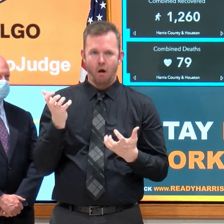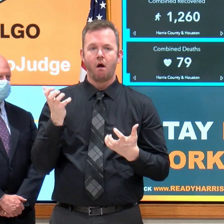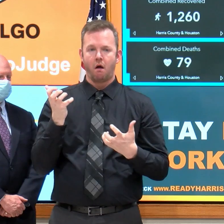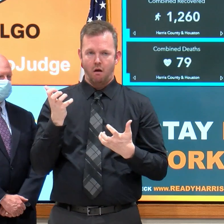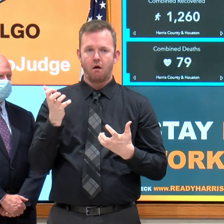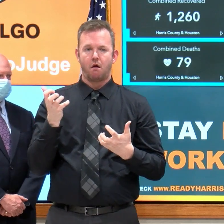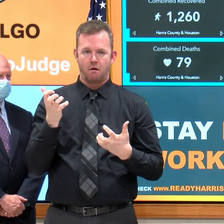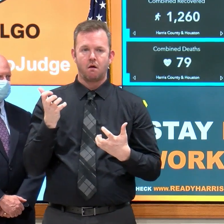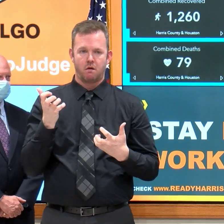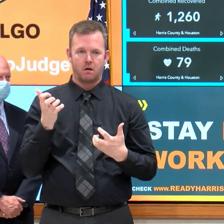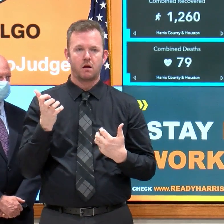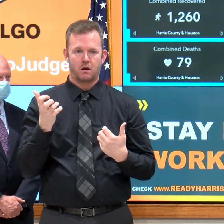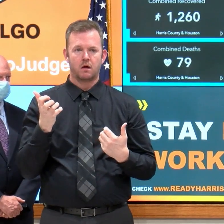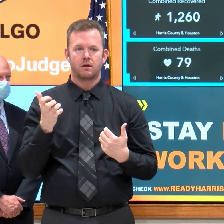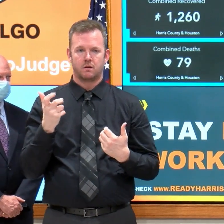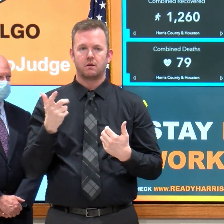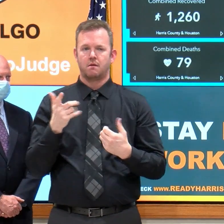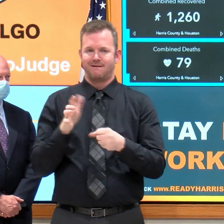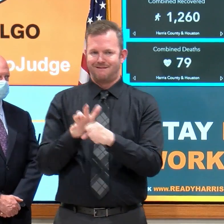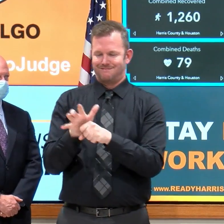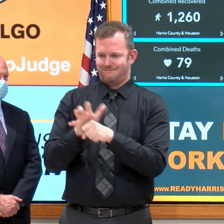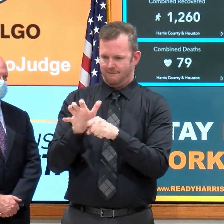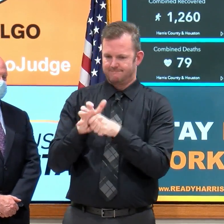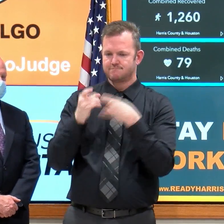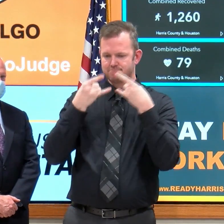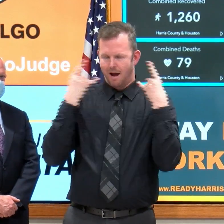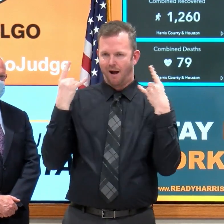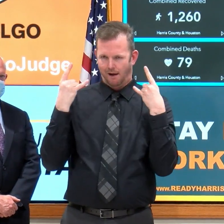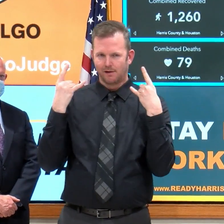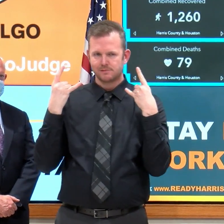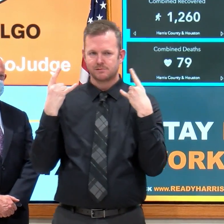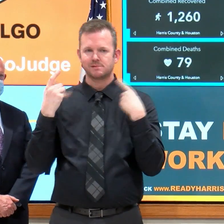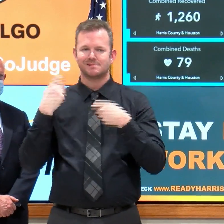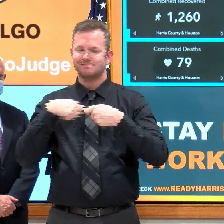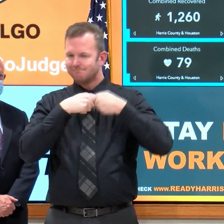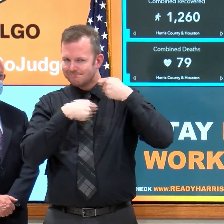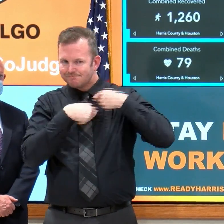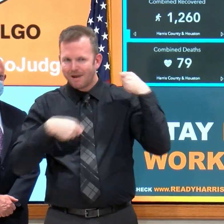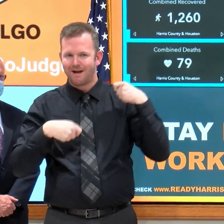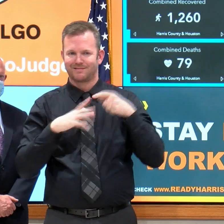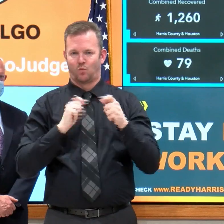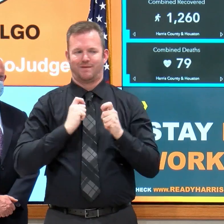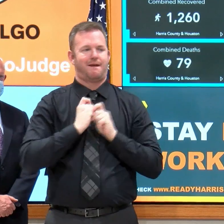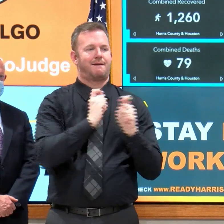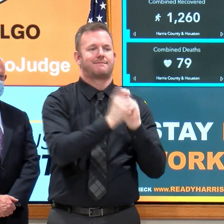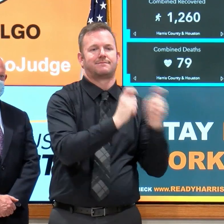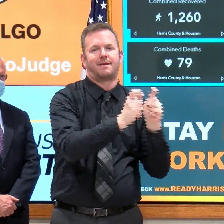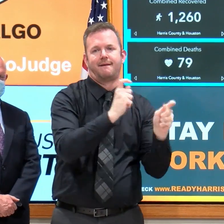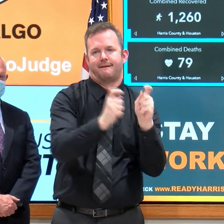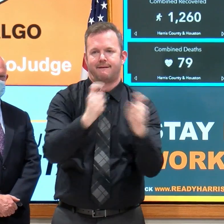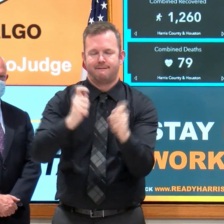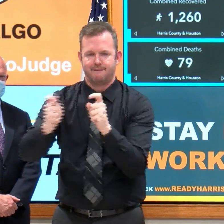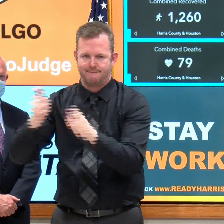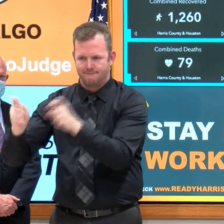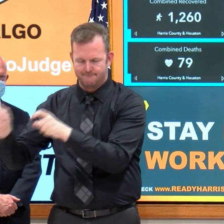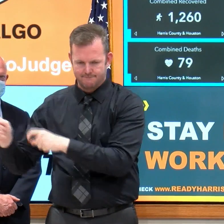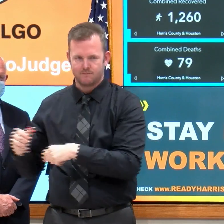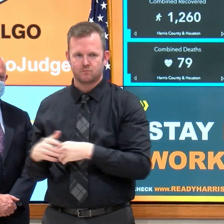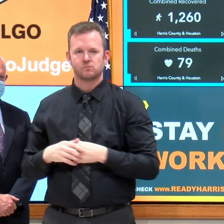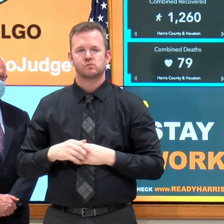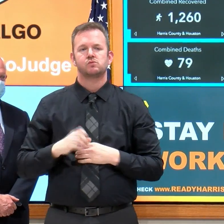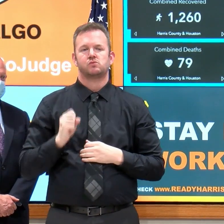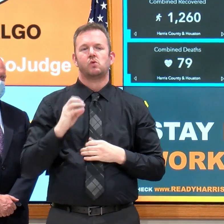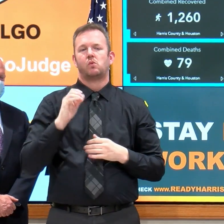coverings, masks, you name it, to hand out and distribute. Tomorrow at City Hall, I will announce a plan to